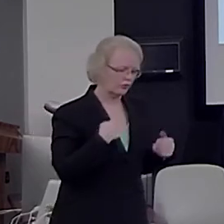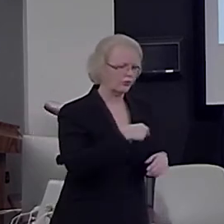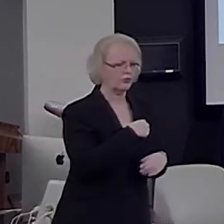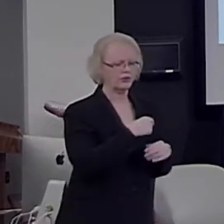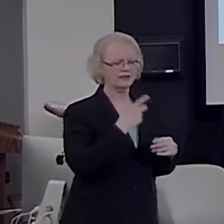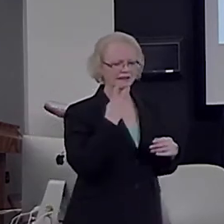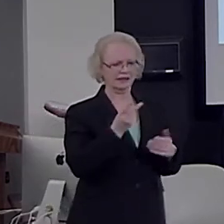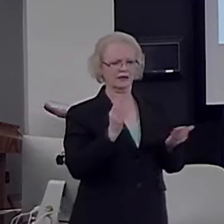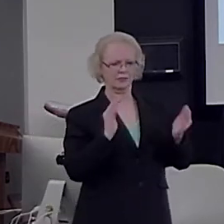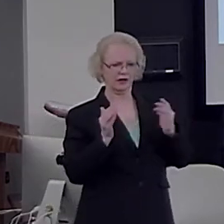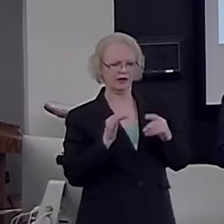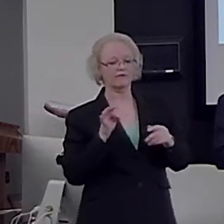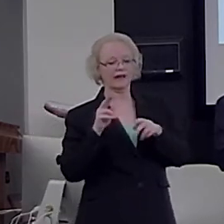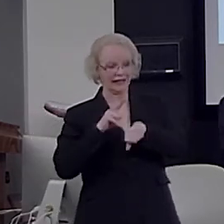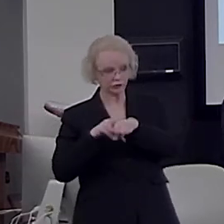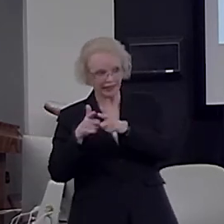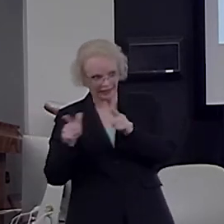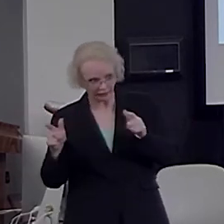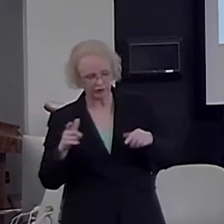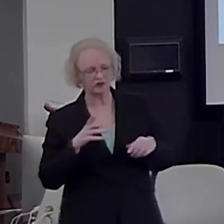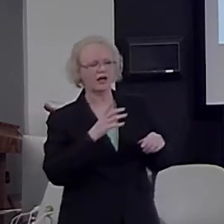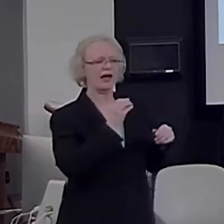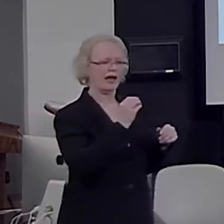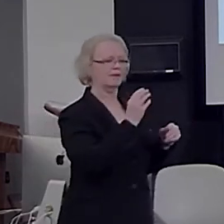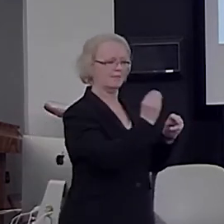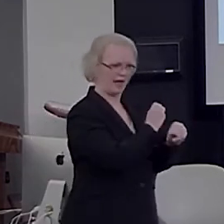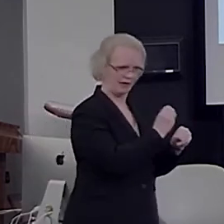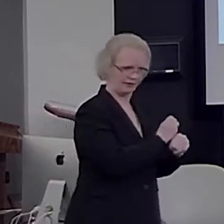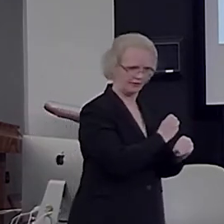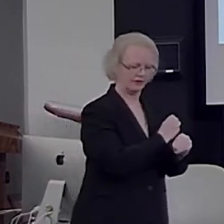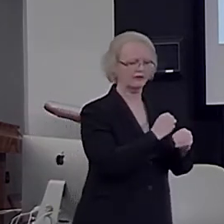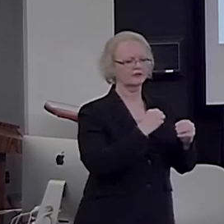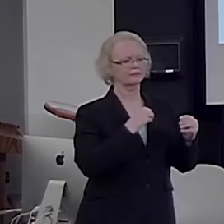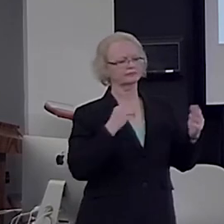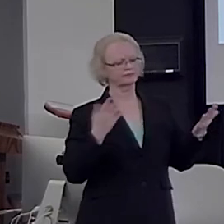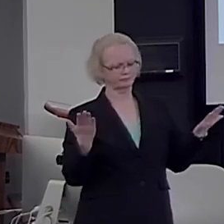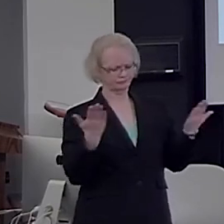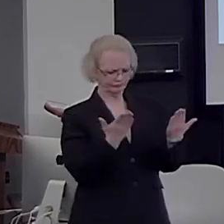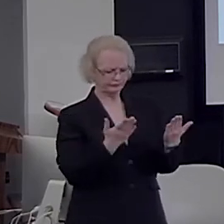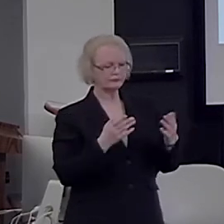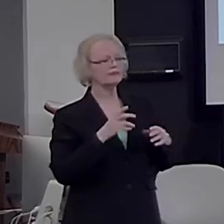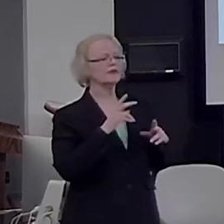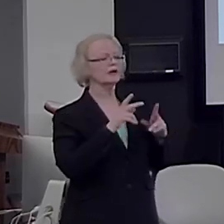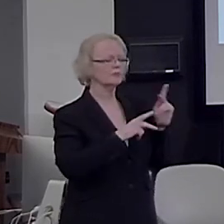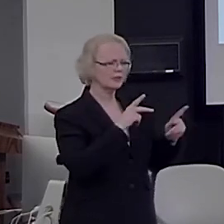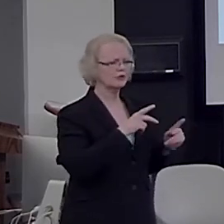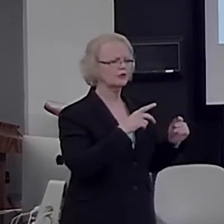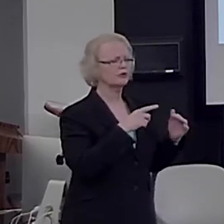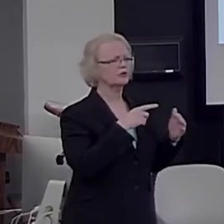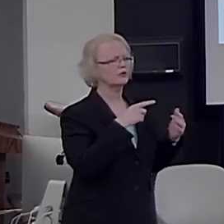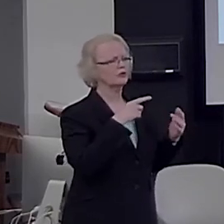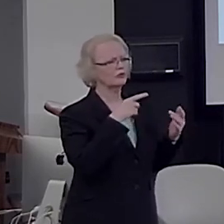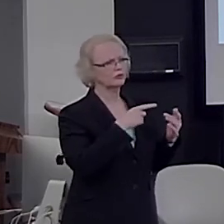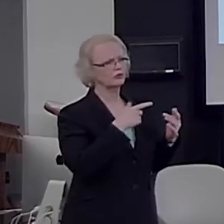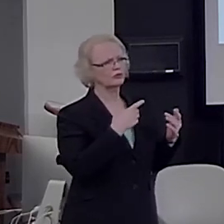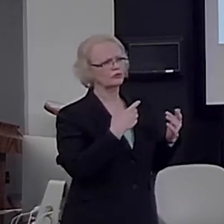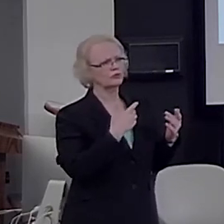and mathematics in the sense of mere intuition. So, people who have very reduced lexicon for mass concepts,